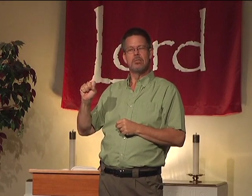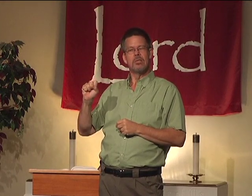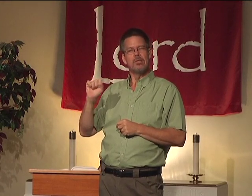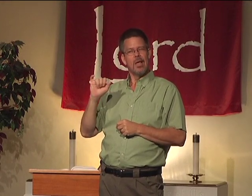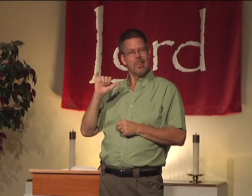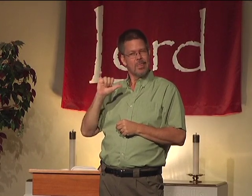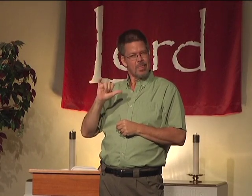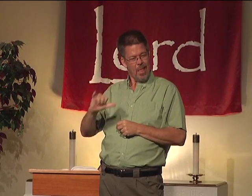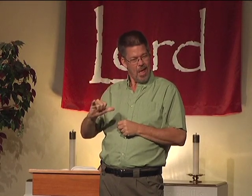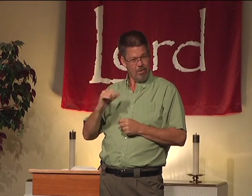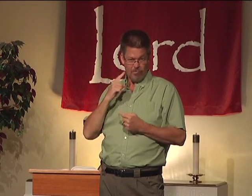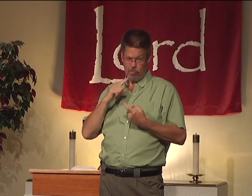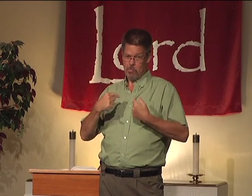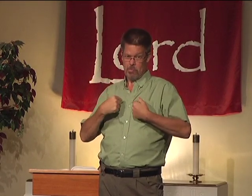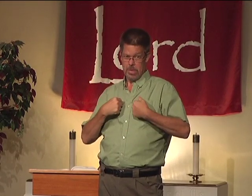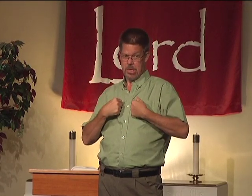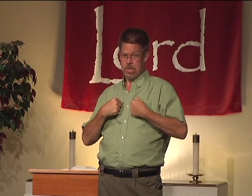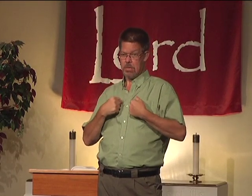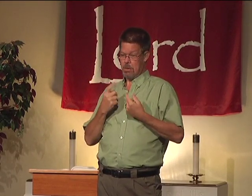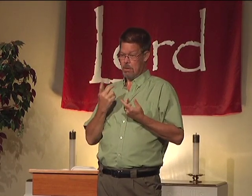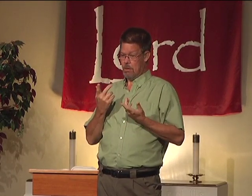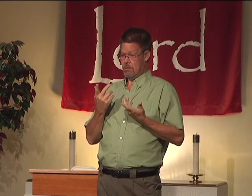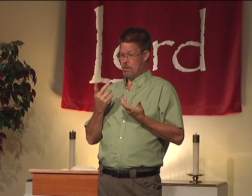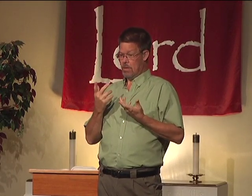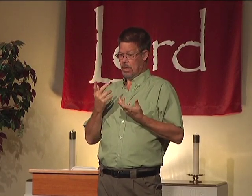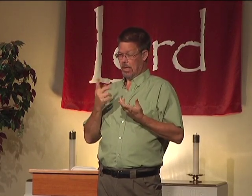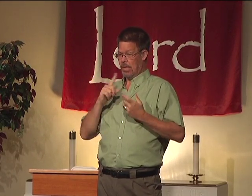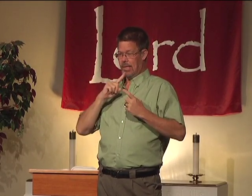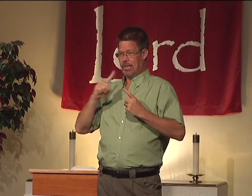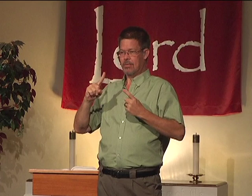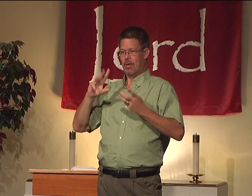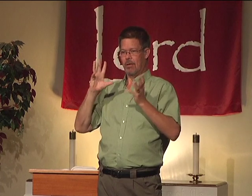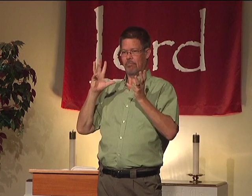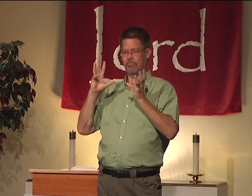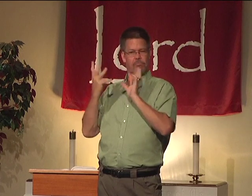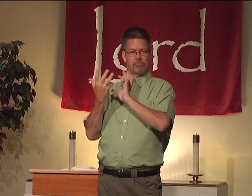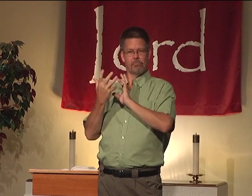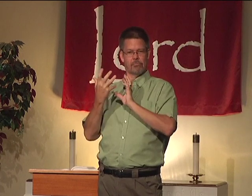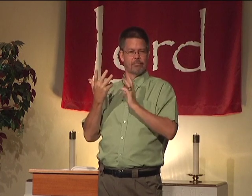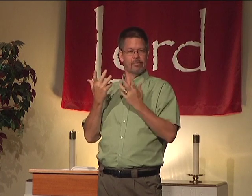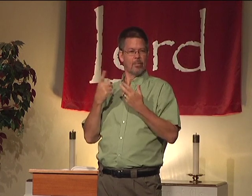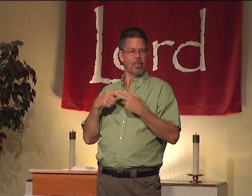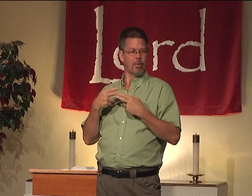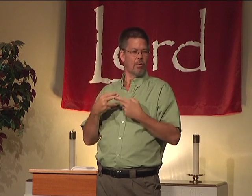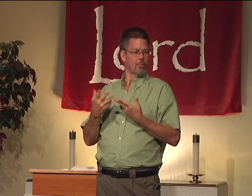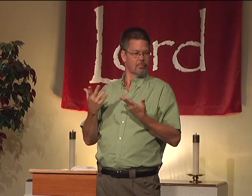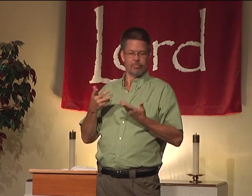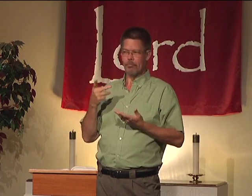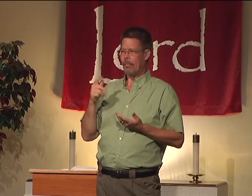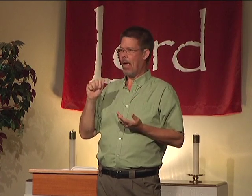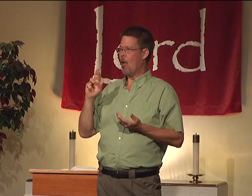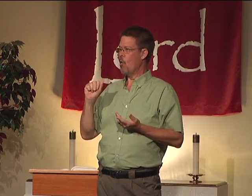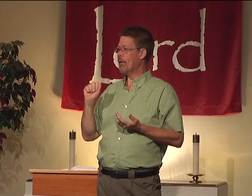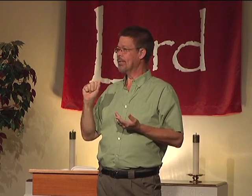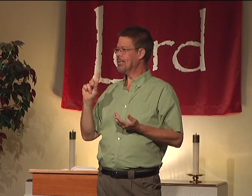time. And to me, that's kind of a, what do you call that,